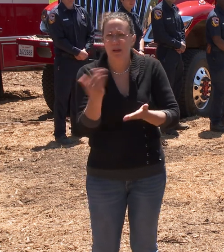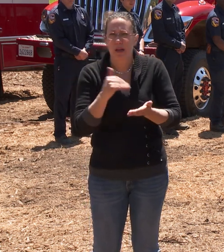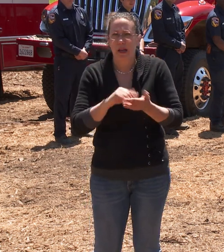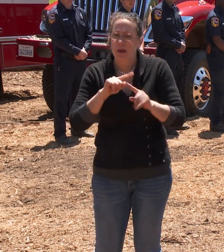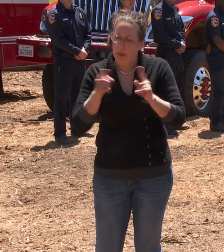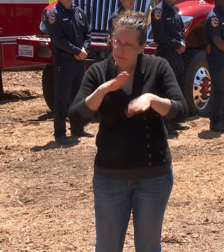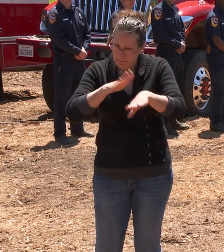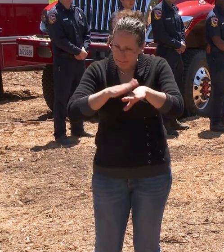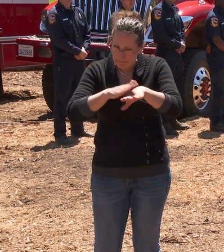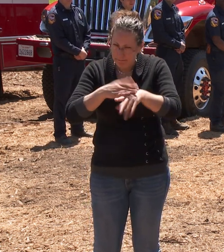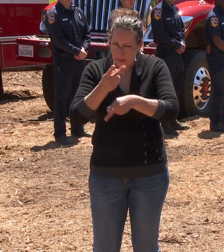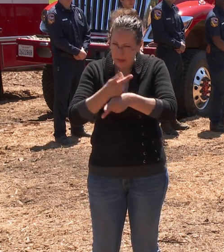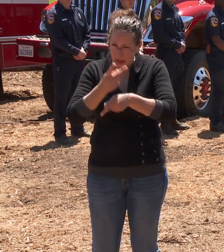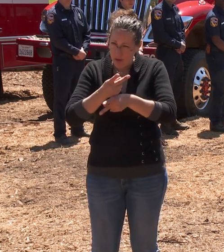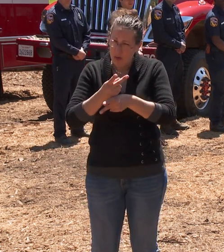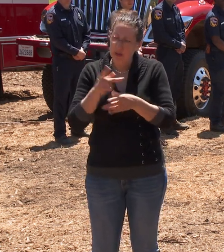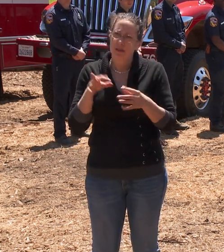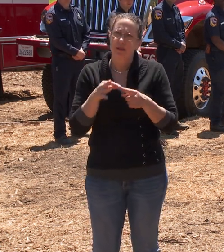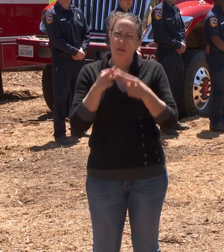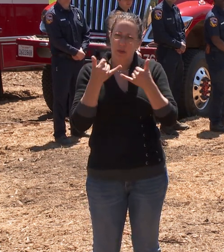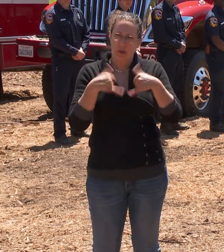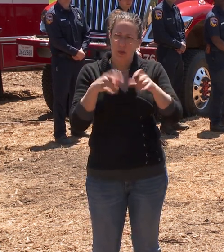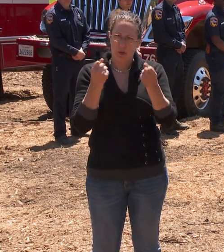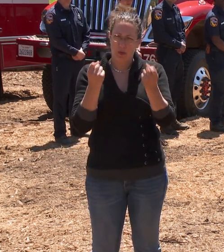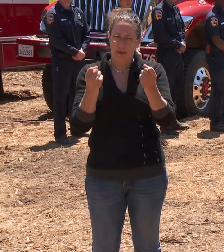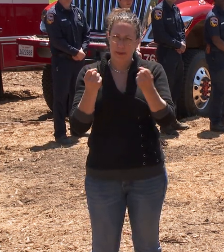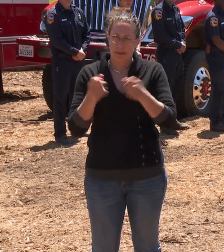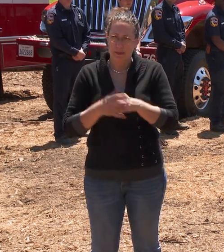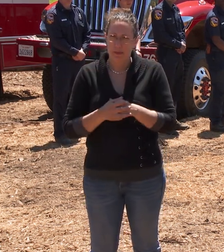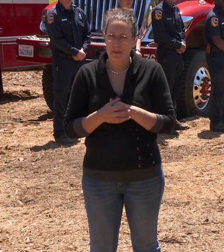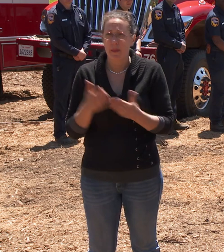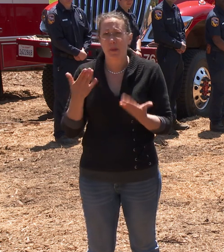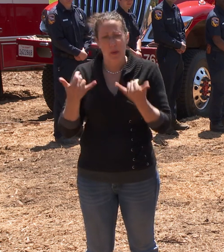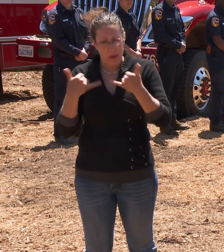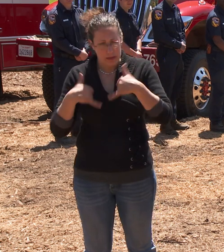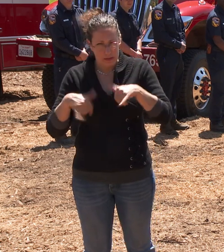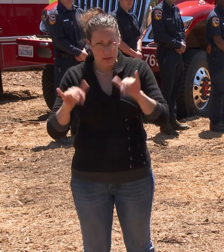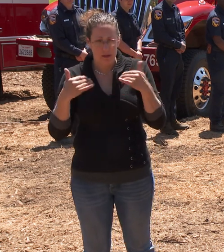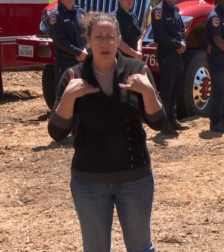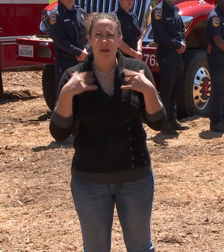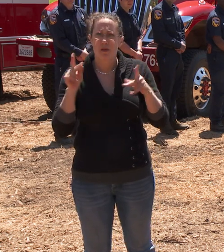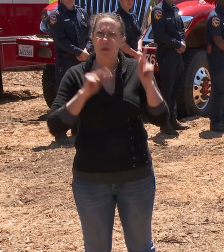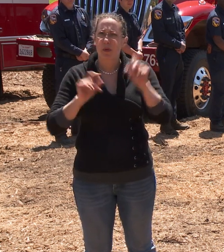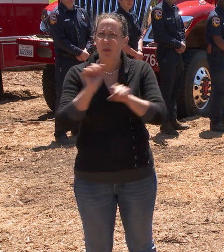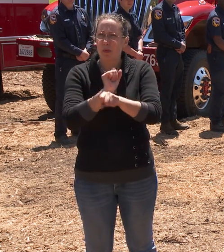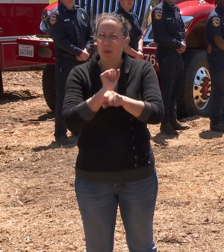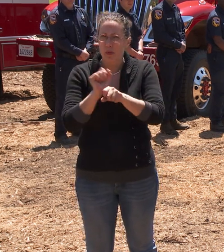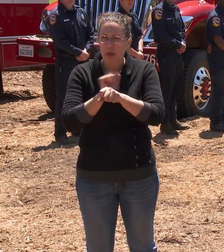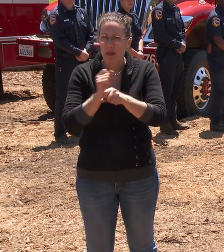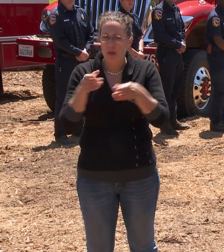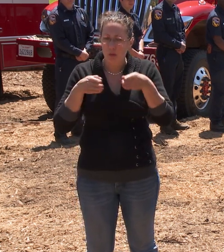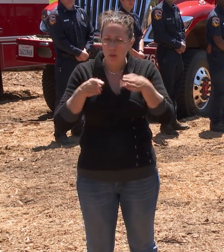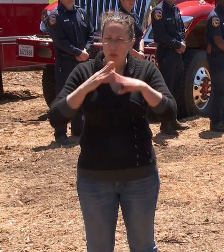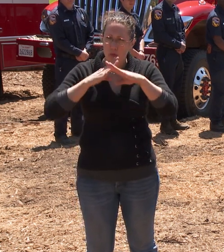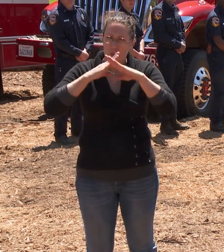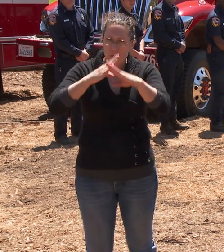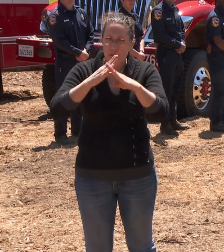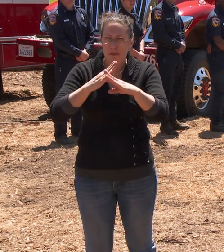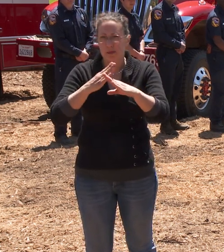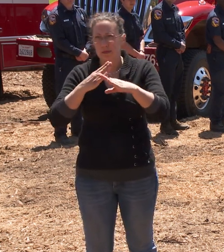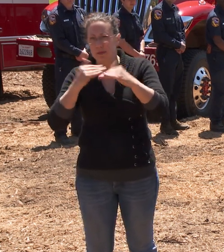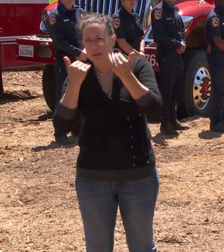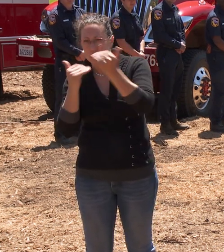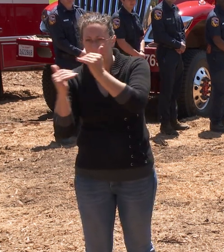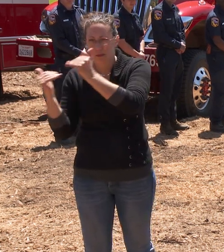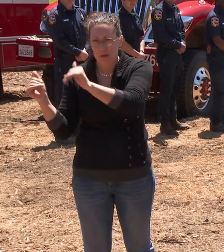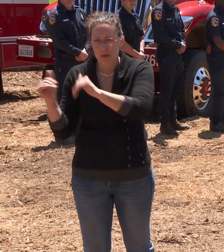caution while driving. There may still be an emergency cruise working and road restrictions in place. While the hope